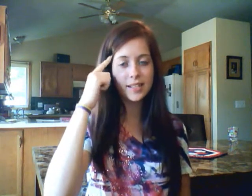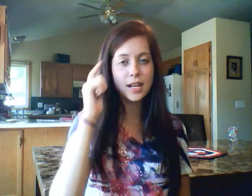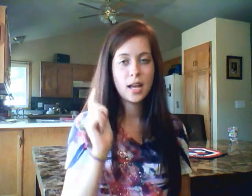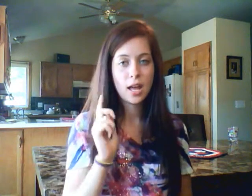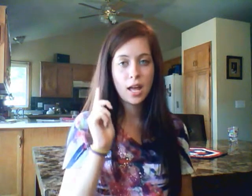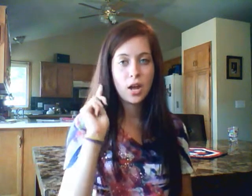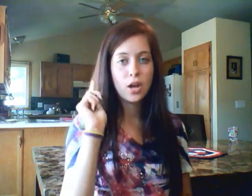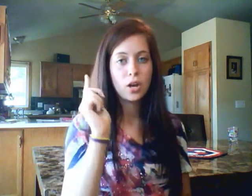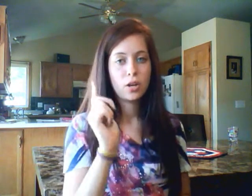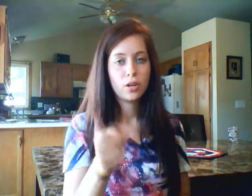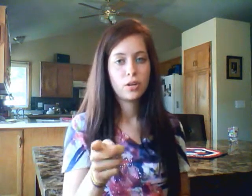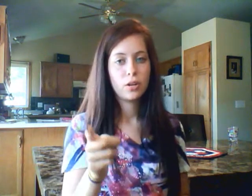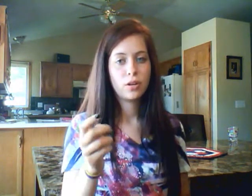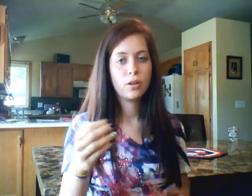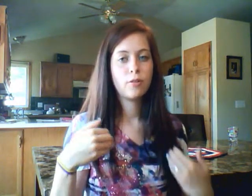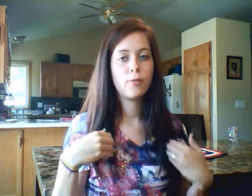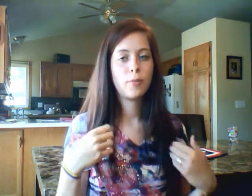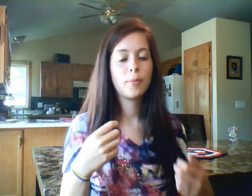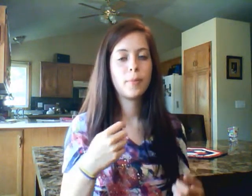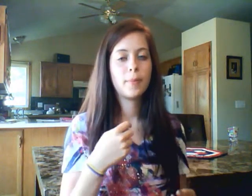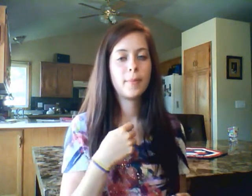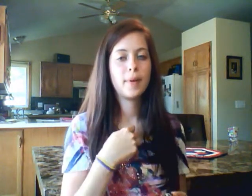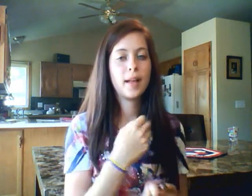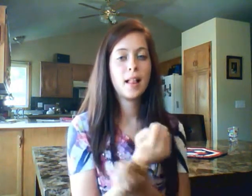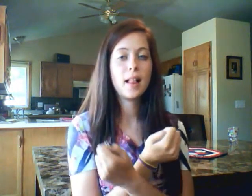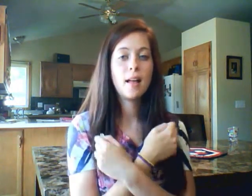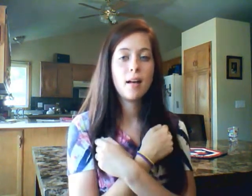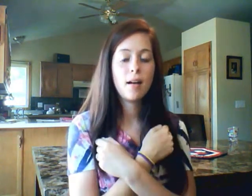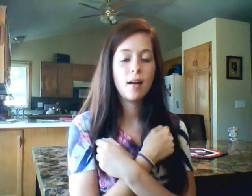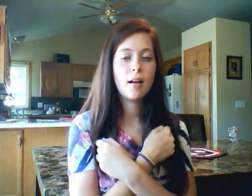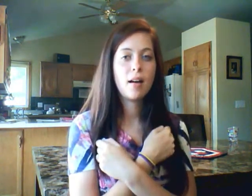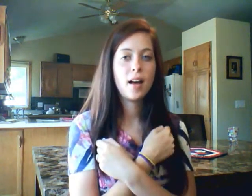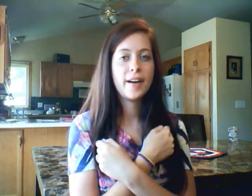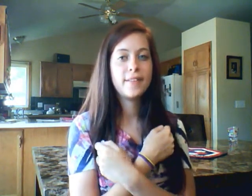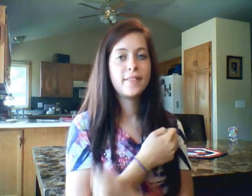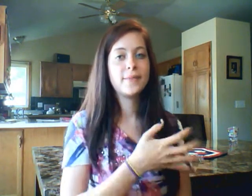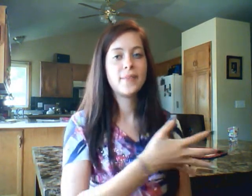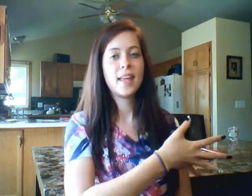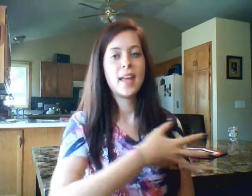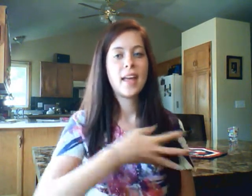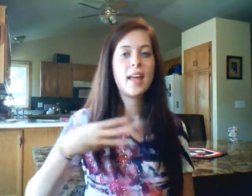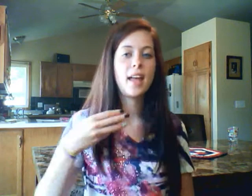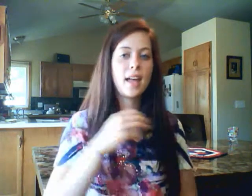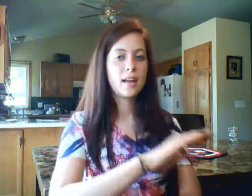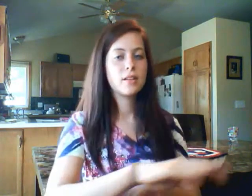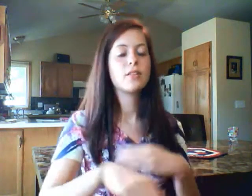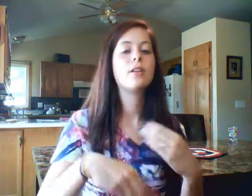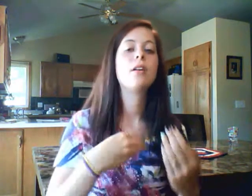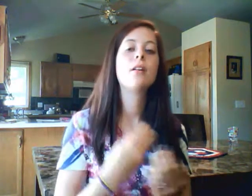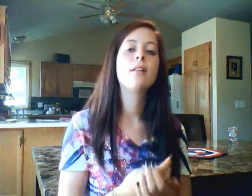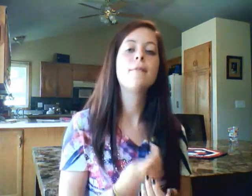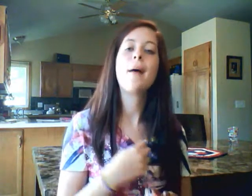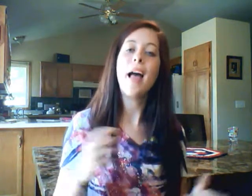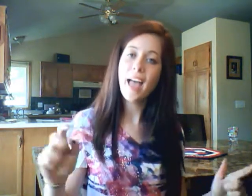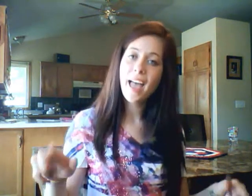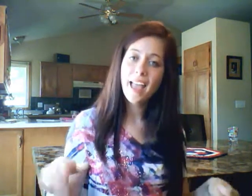You are my love, and all of my